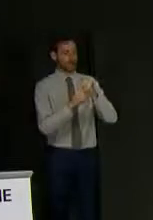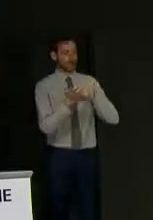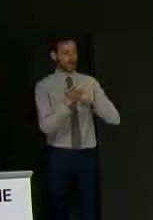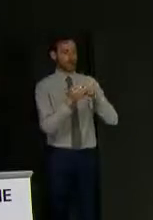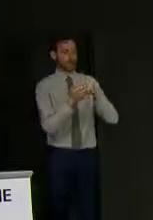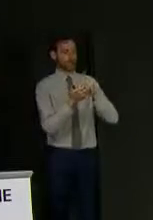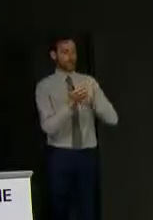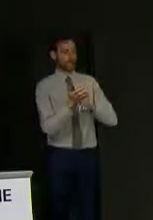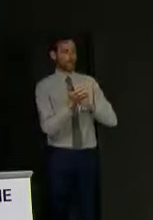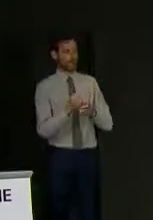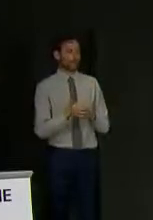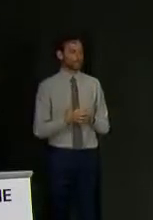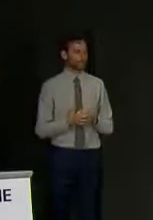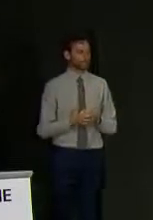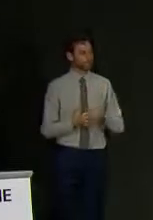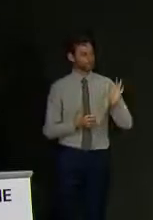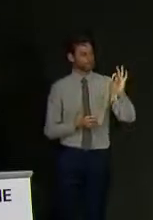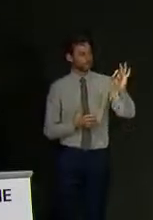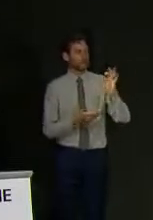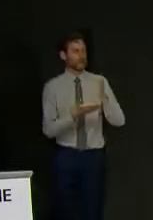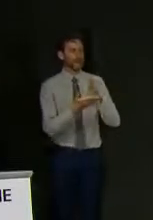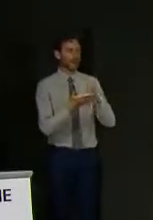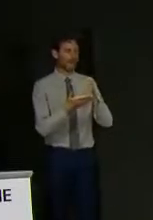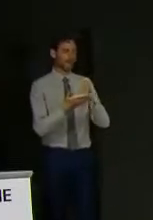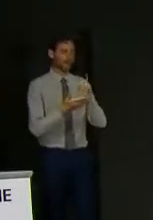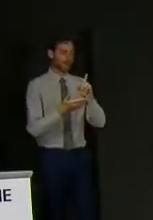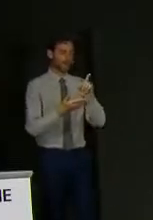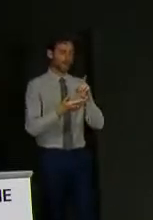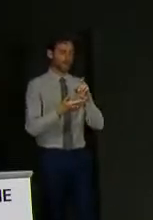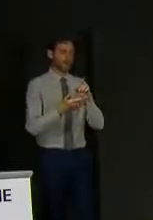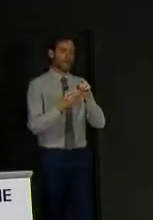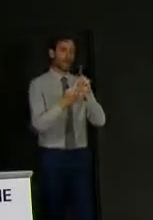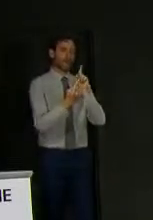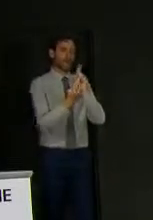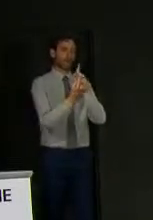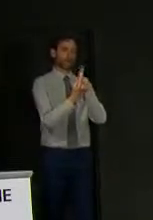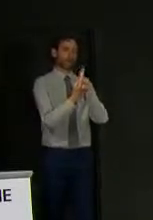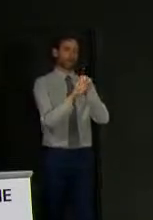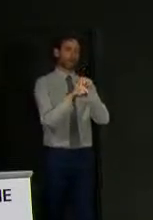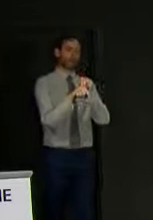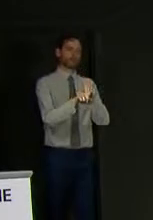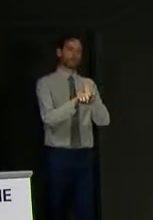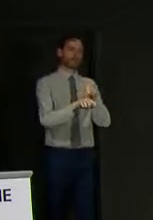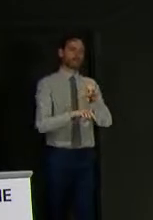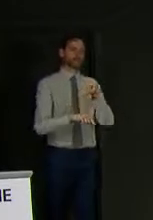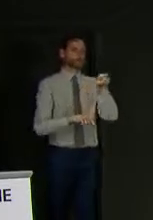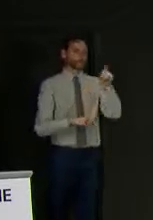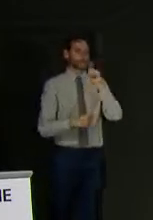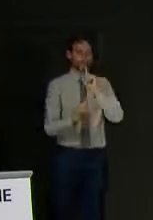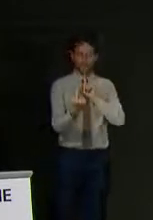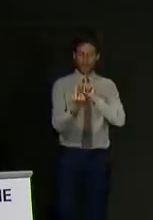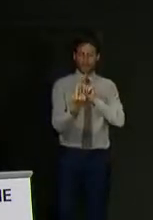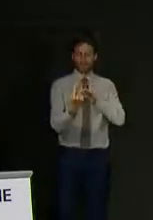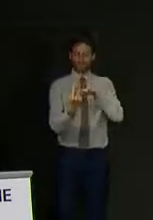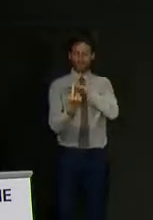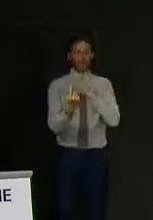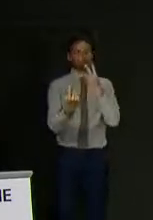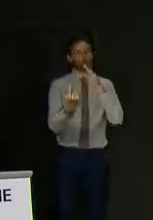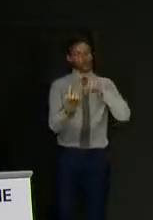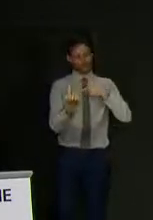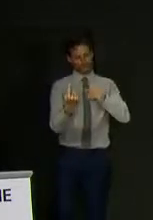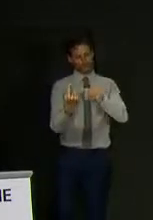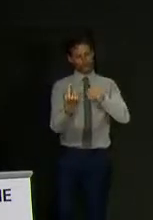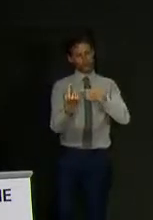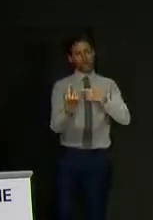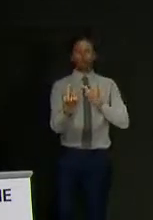Minister, just for some clarity on contact tracing, you're saying that people who are within two metres for 15 minutes or longer will be part of